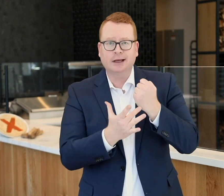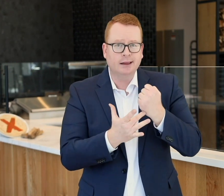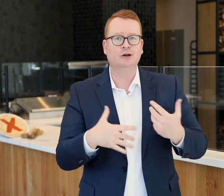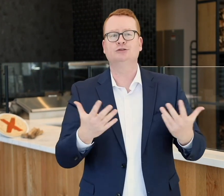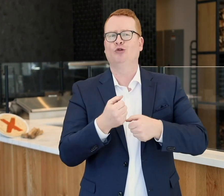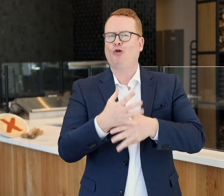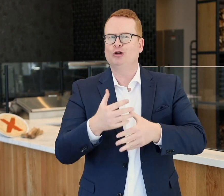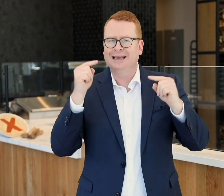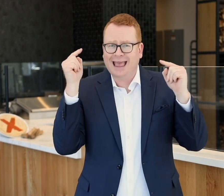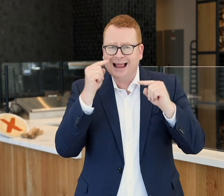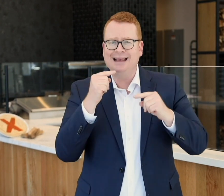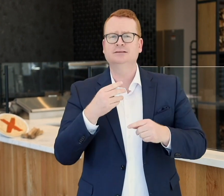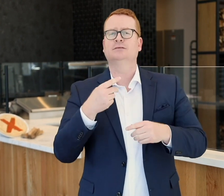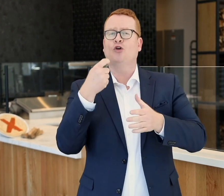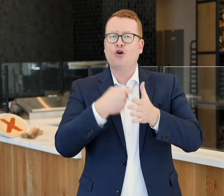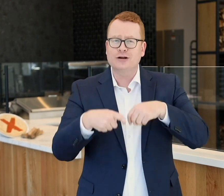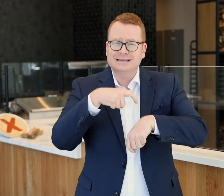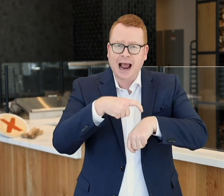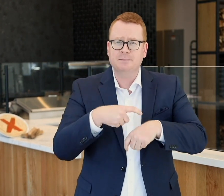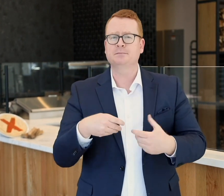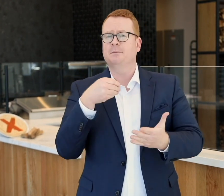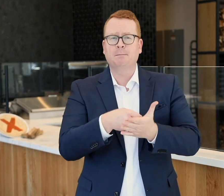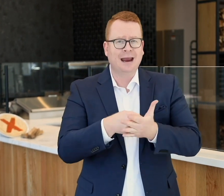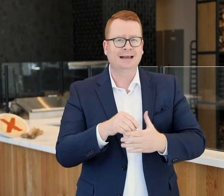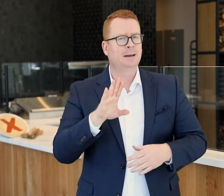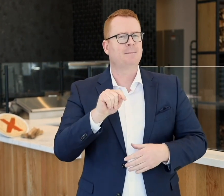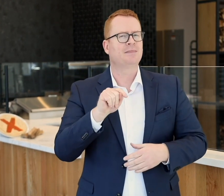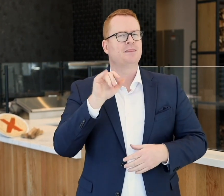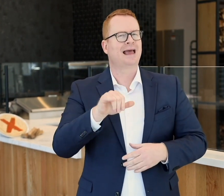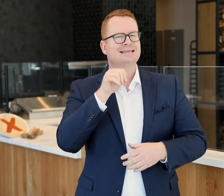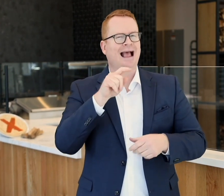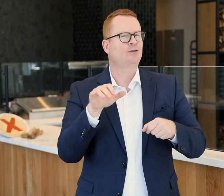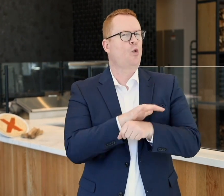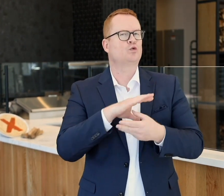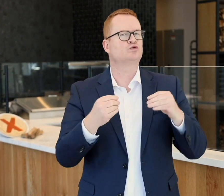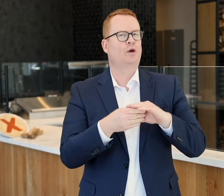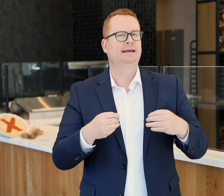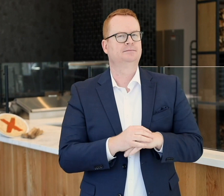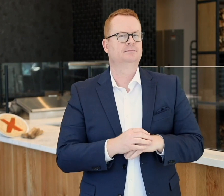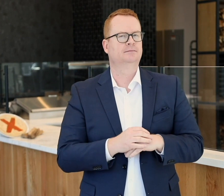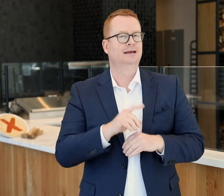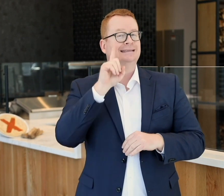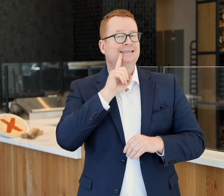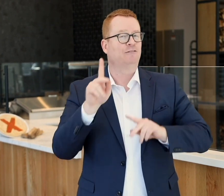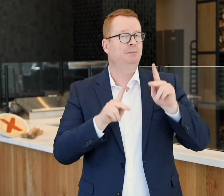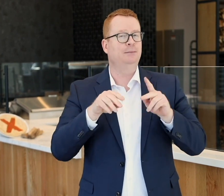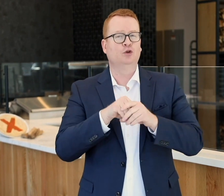assistive technology, cost headaches and cost time as well as money. But that's not the whole story. Deaf people,